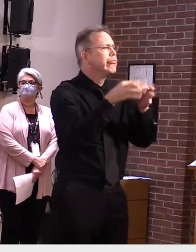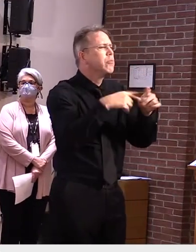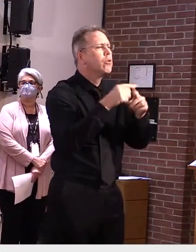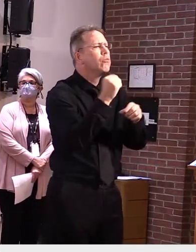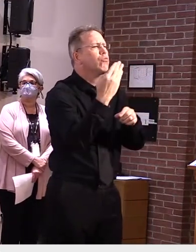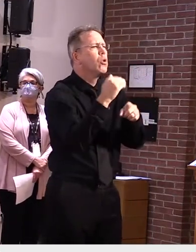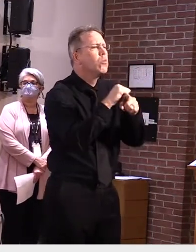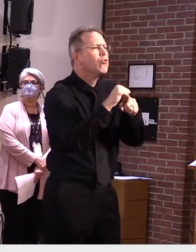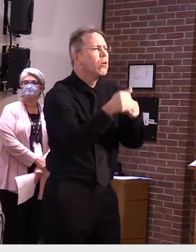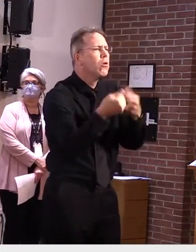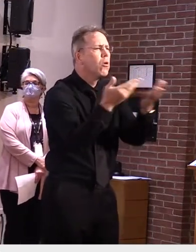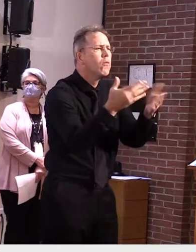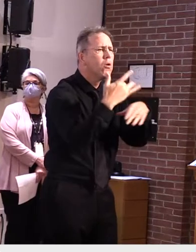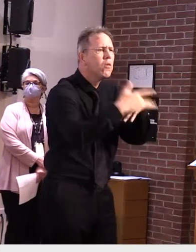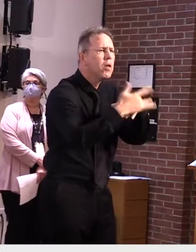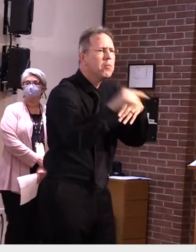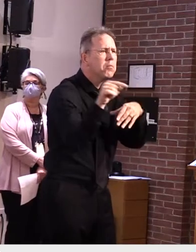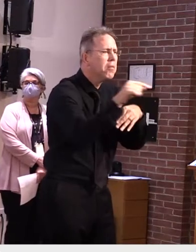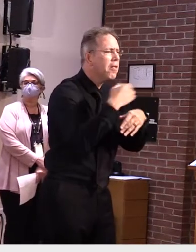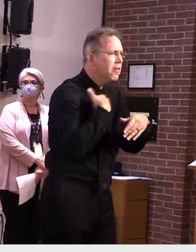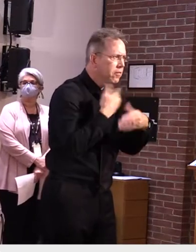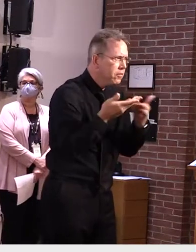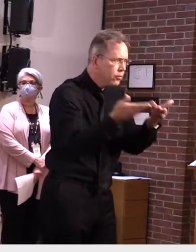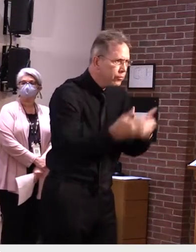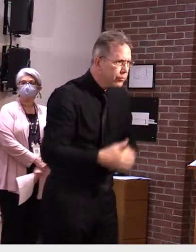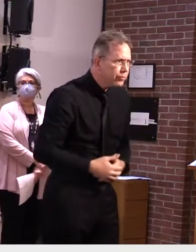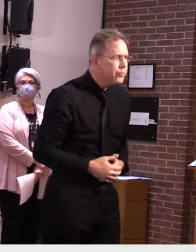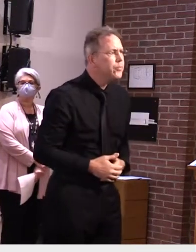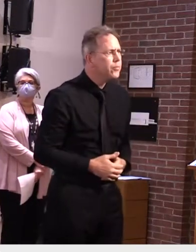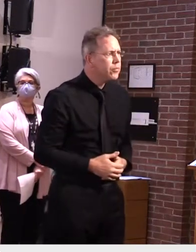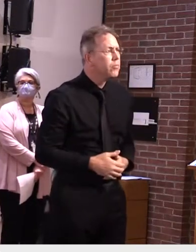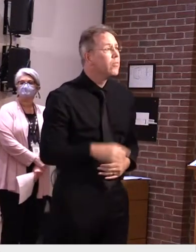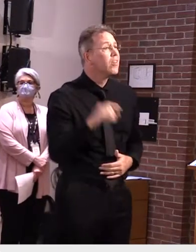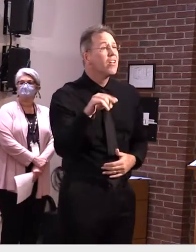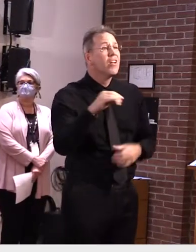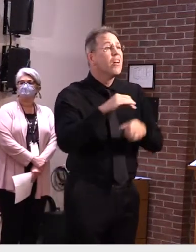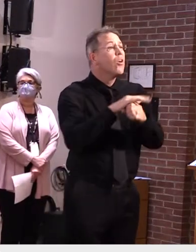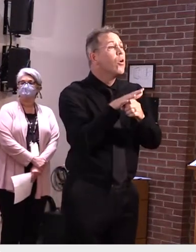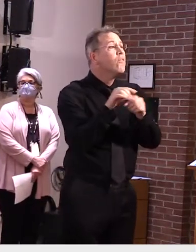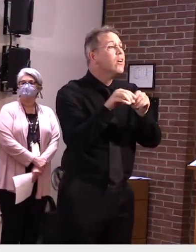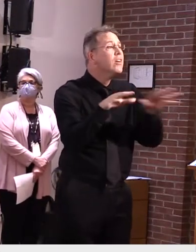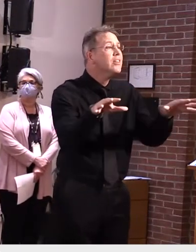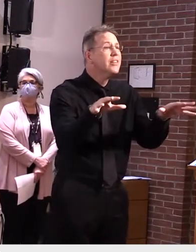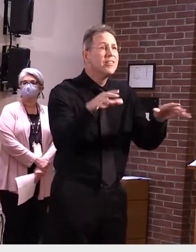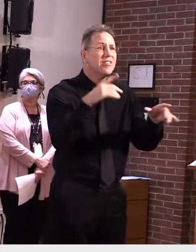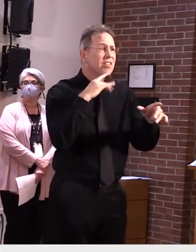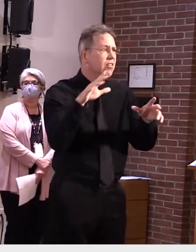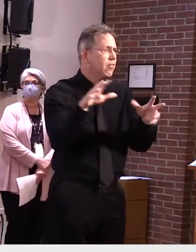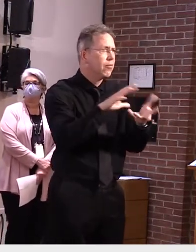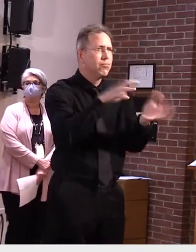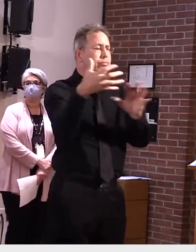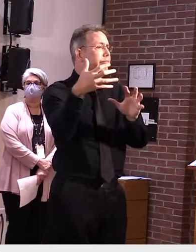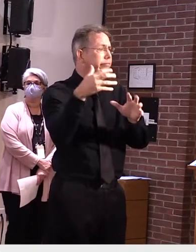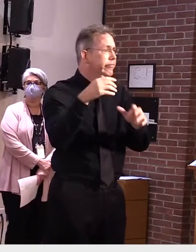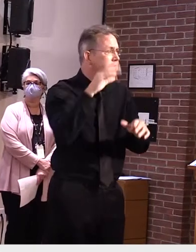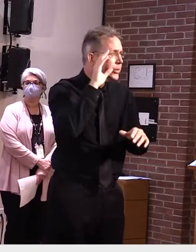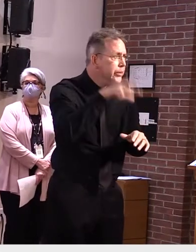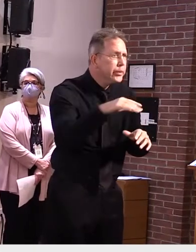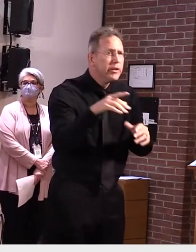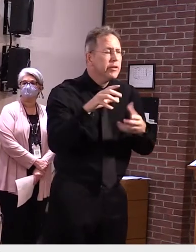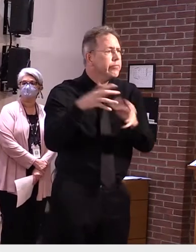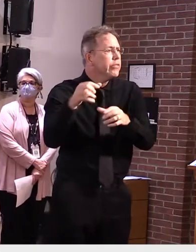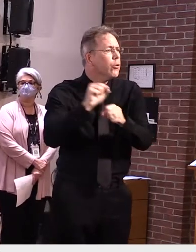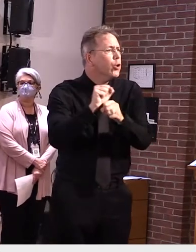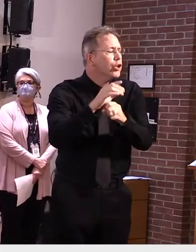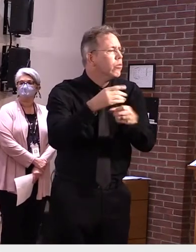While this pandemic continues to be devastating for workers, particularly in the hospitality sector, this program could help